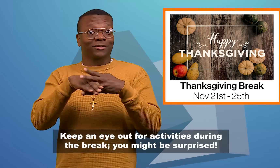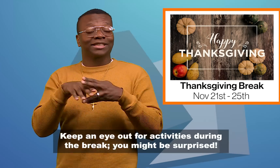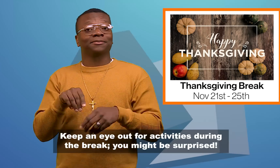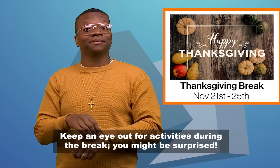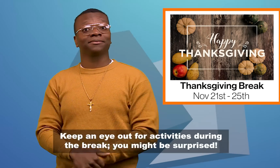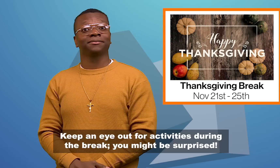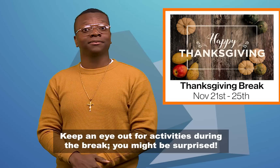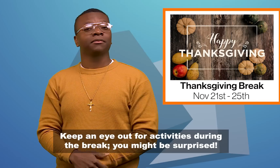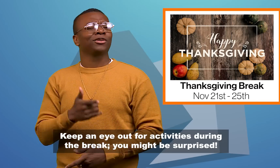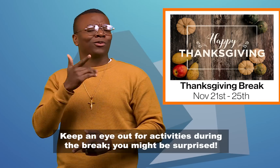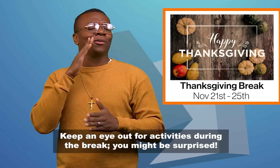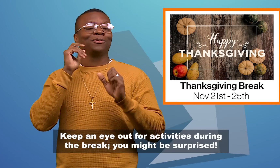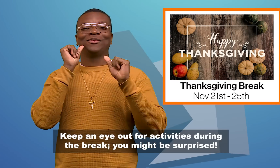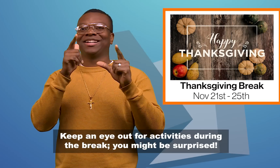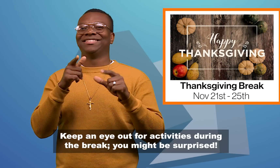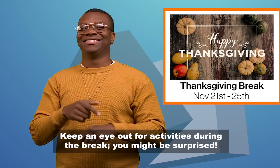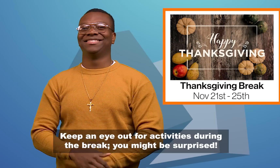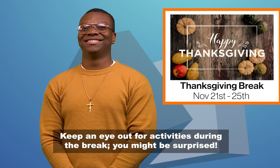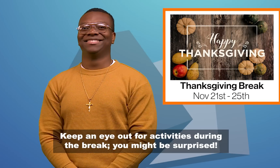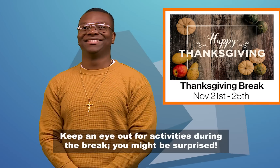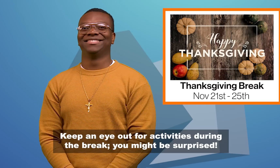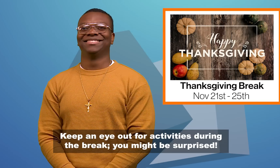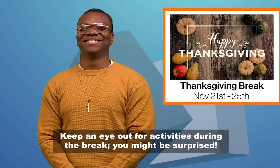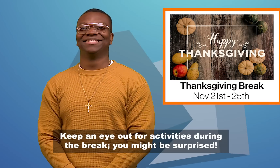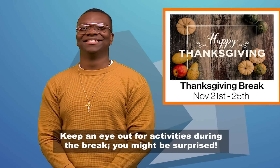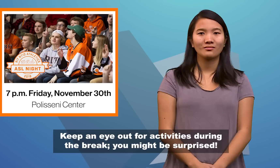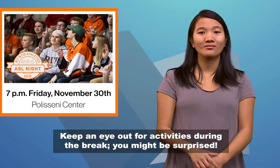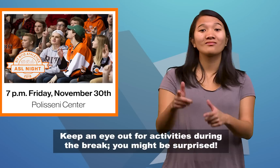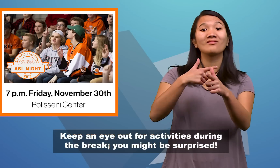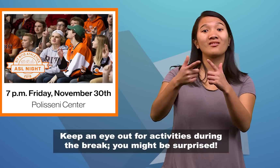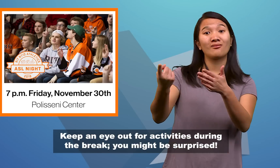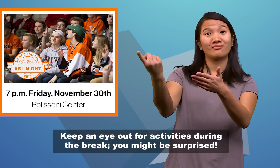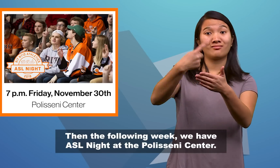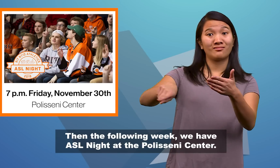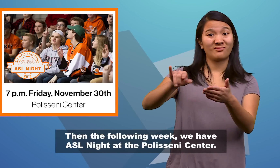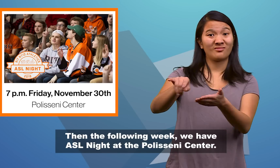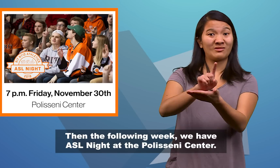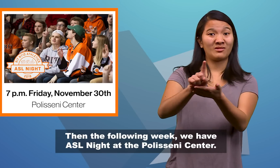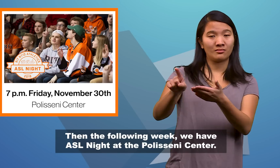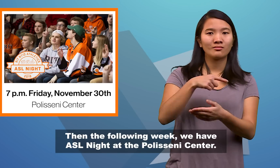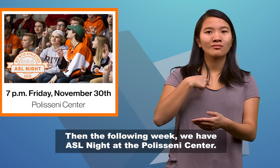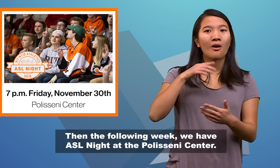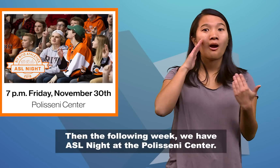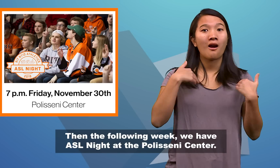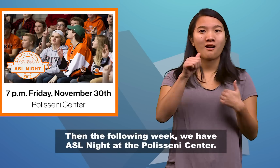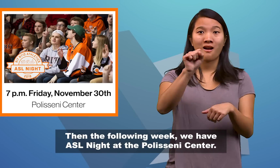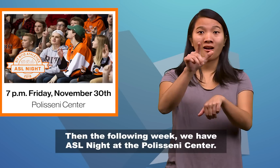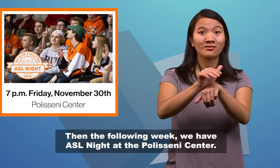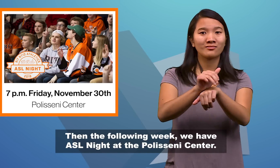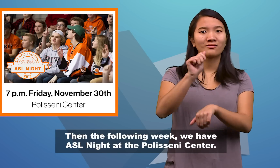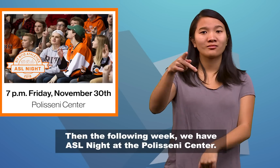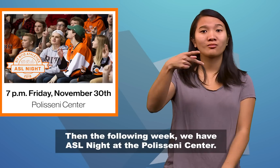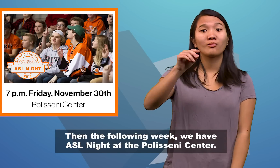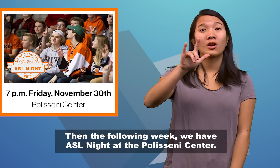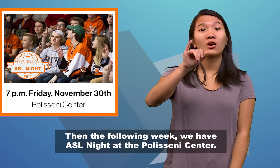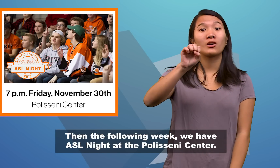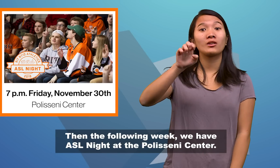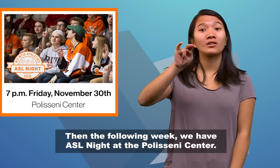Keep an eye out for activities during the break. You might be surprised. Then the following week, we have ASL Night at the Polisseni Center.